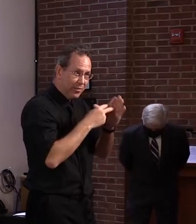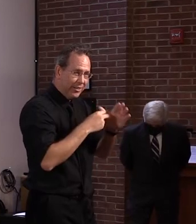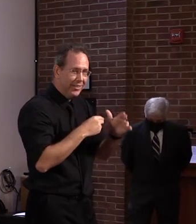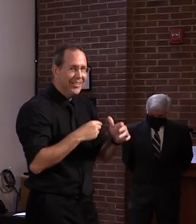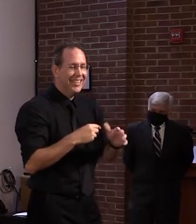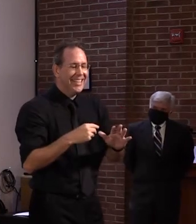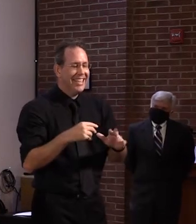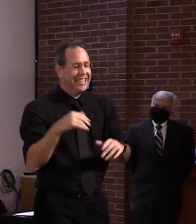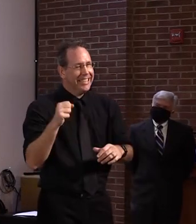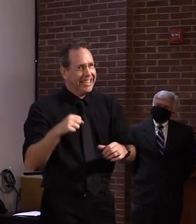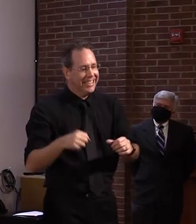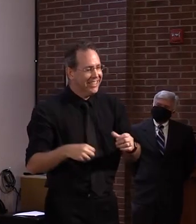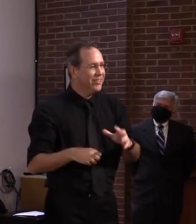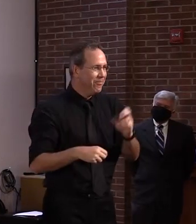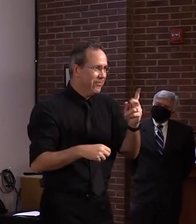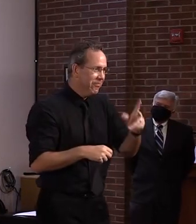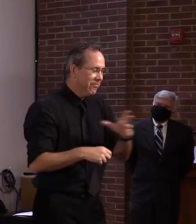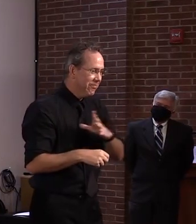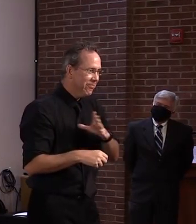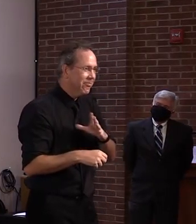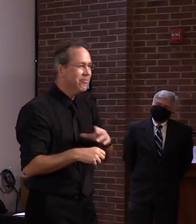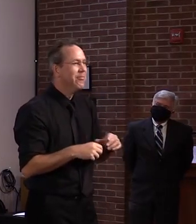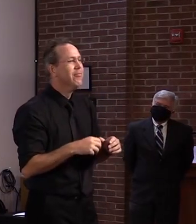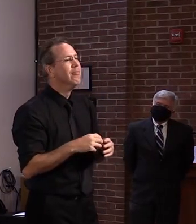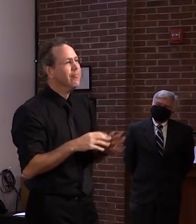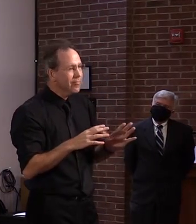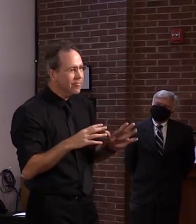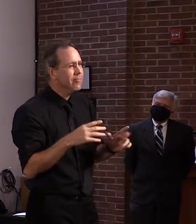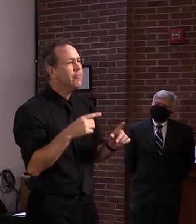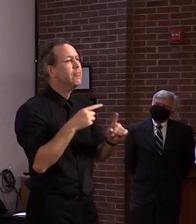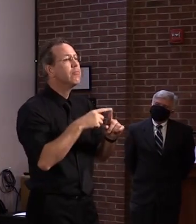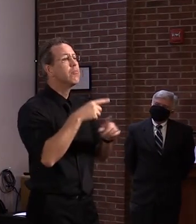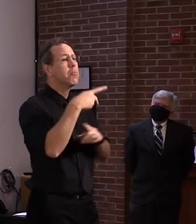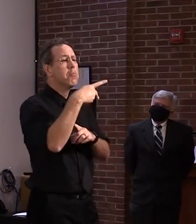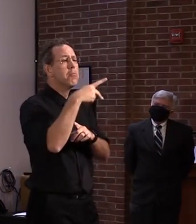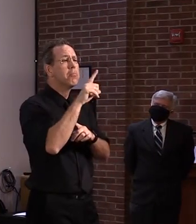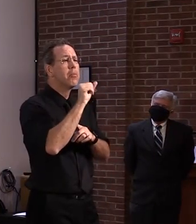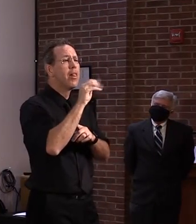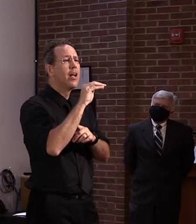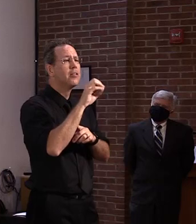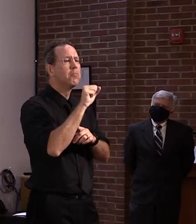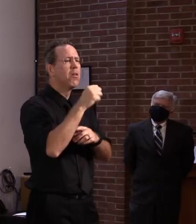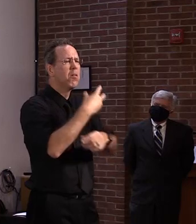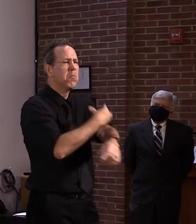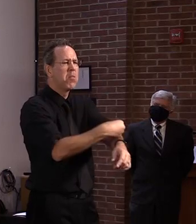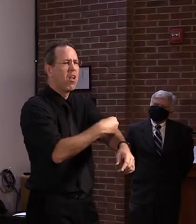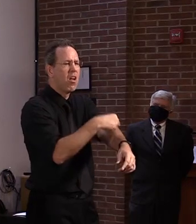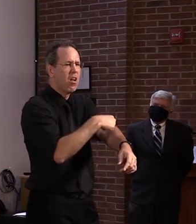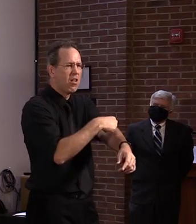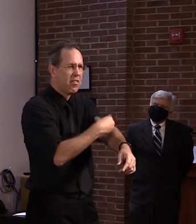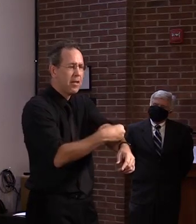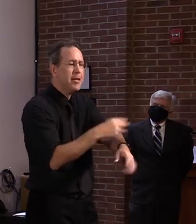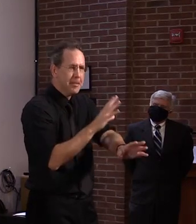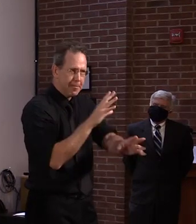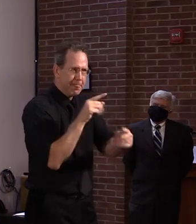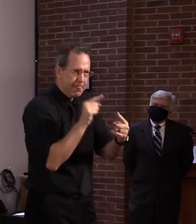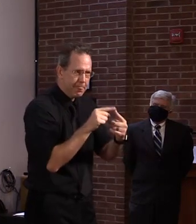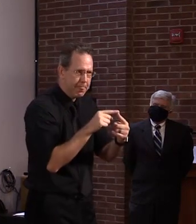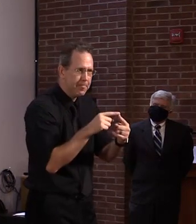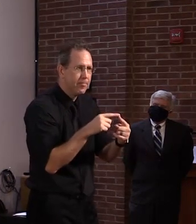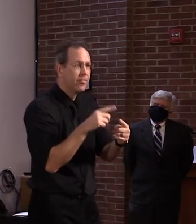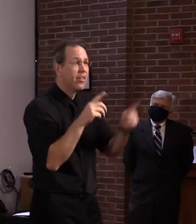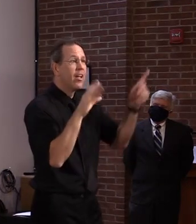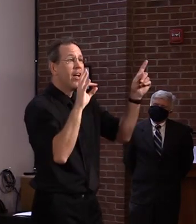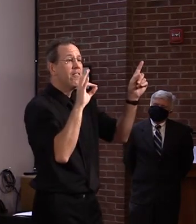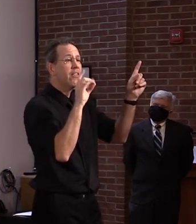I'm not 100% confident that the commissioner for the FDA intentionally